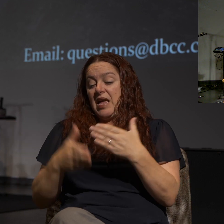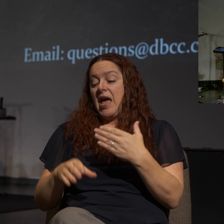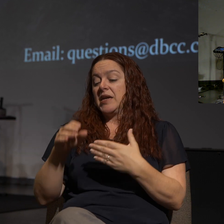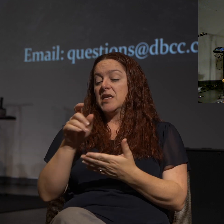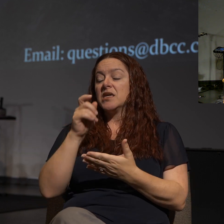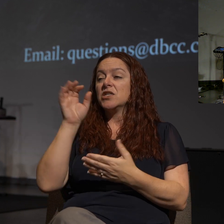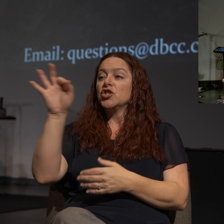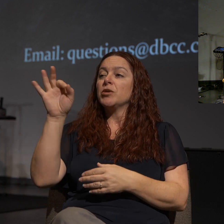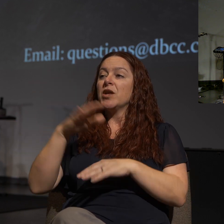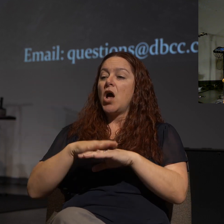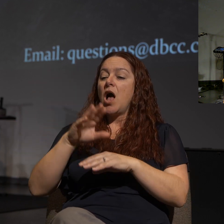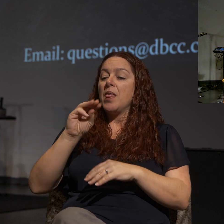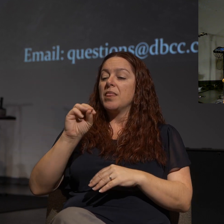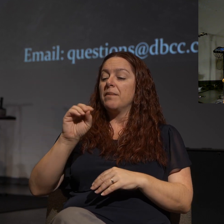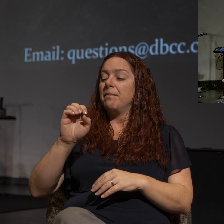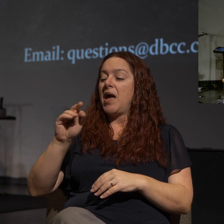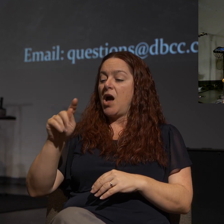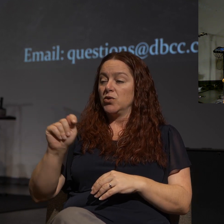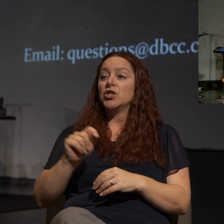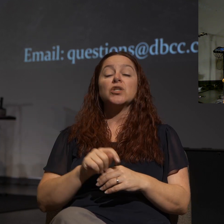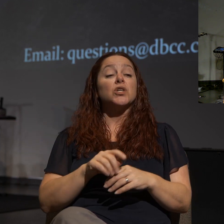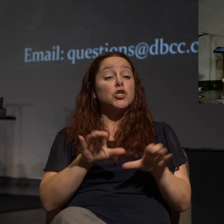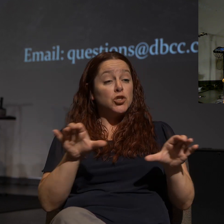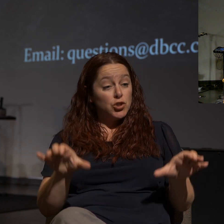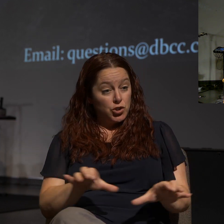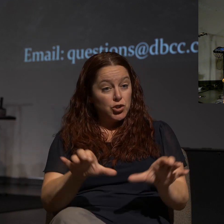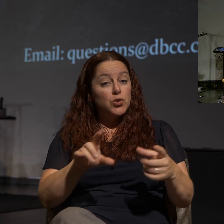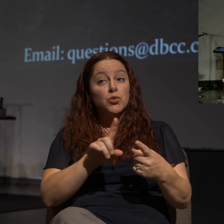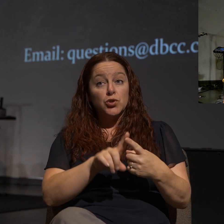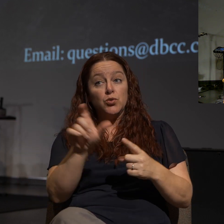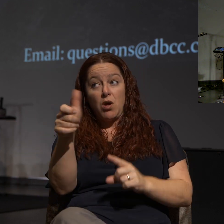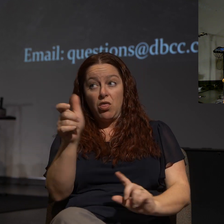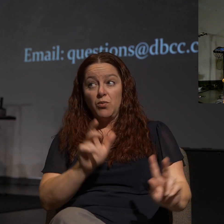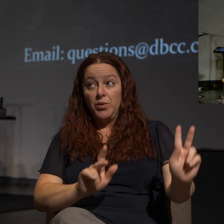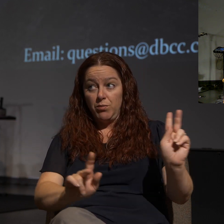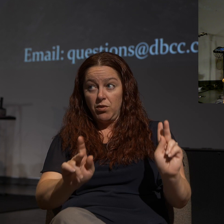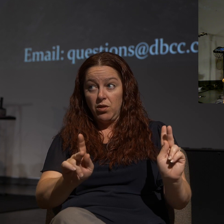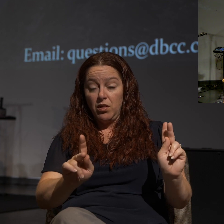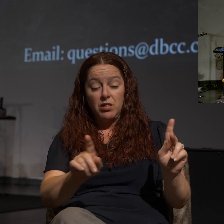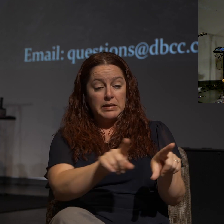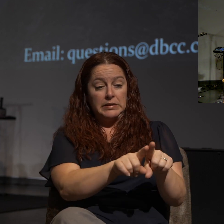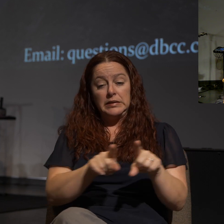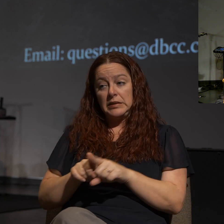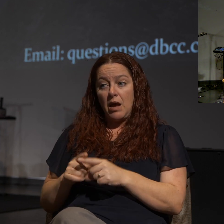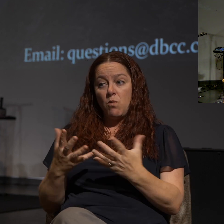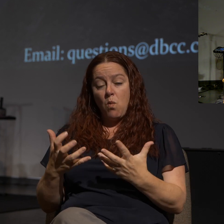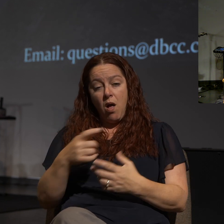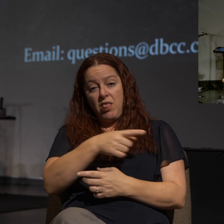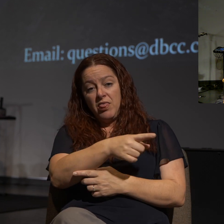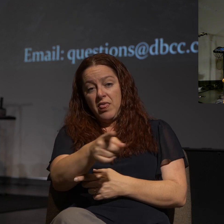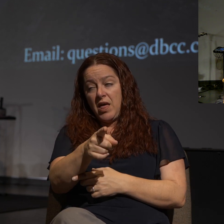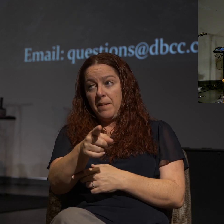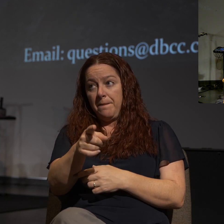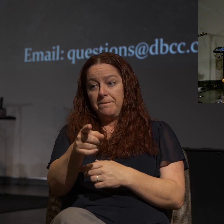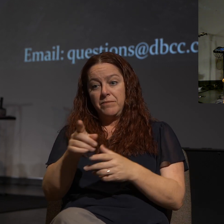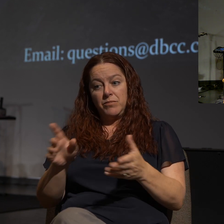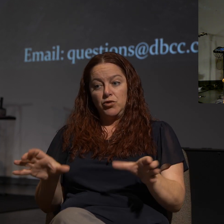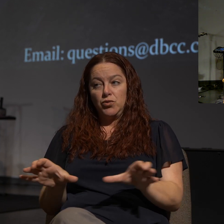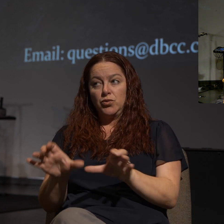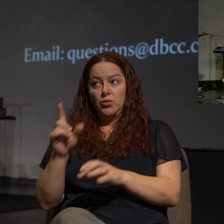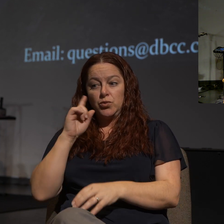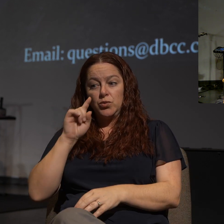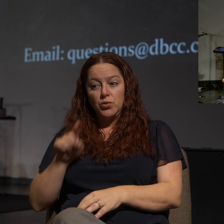Matthew 7, 12, where Jesus says, do unto others. It's a golden rule. Do unto others as you want them to do to you.